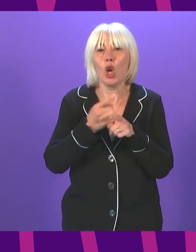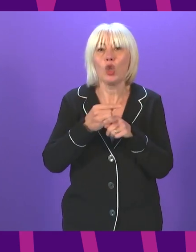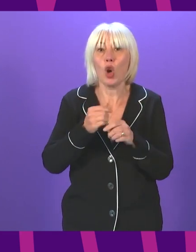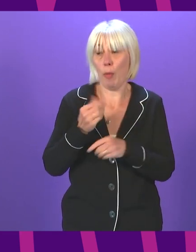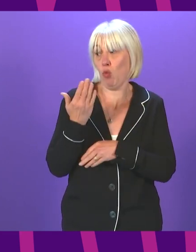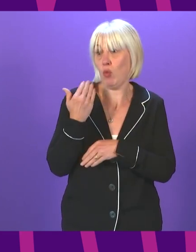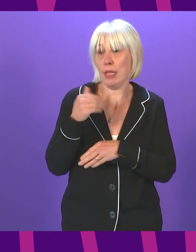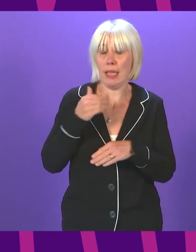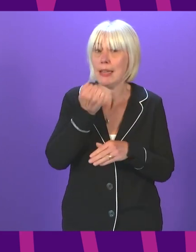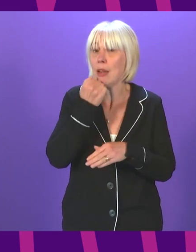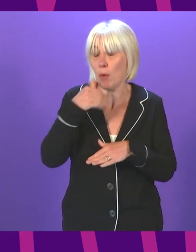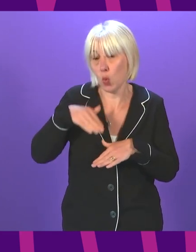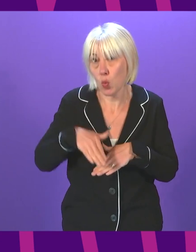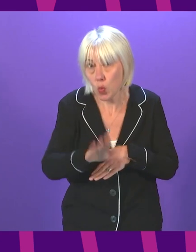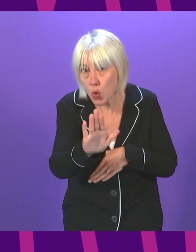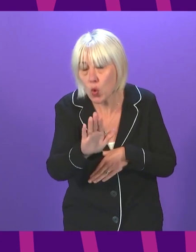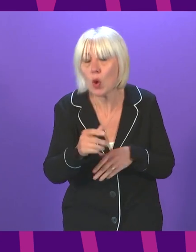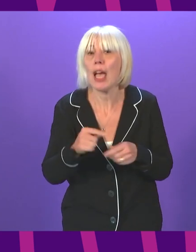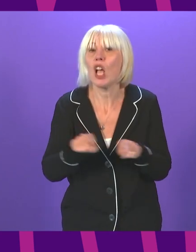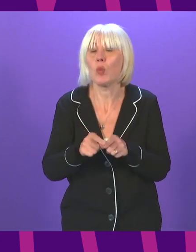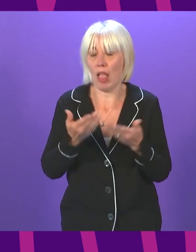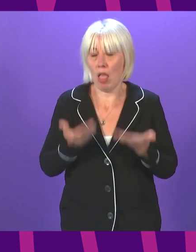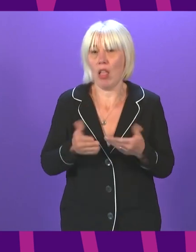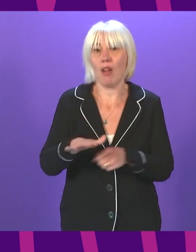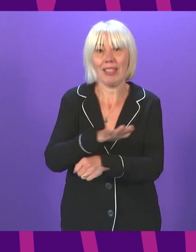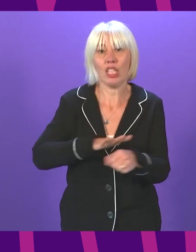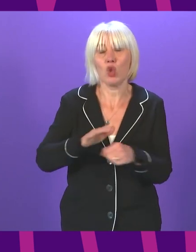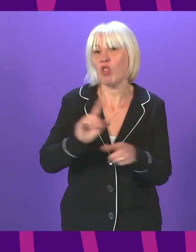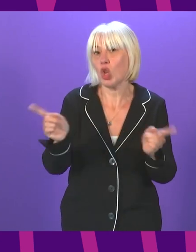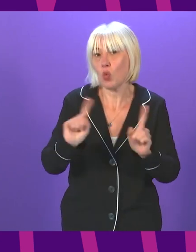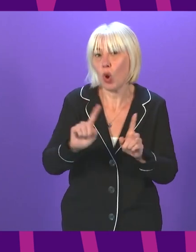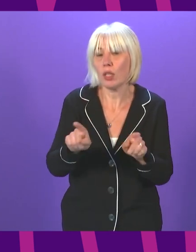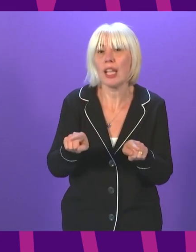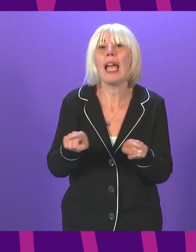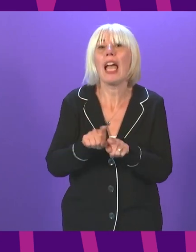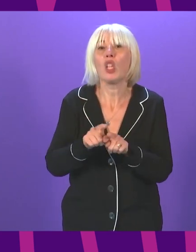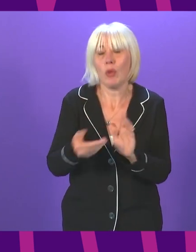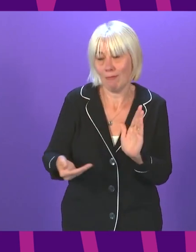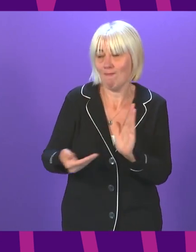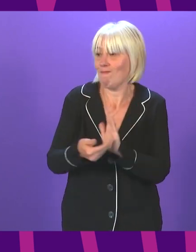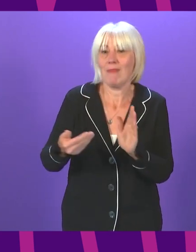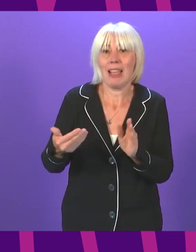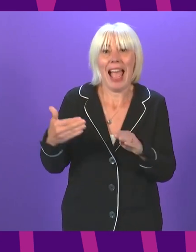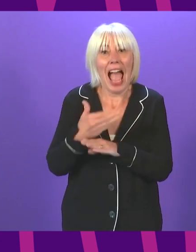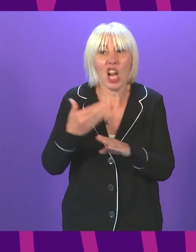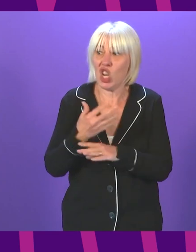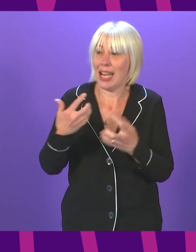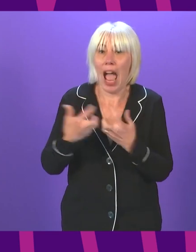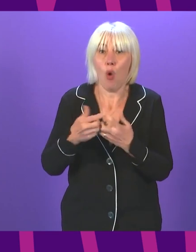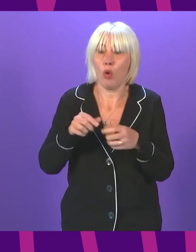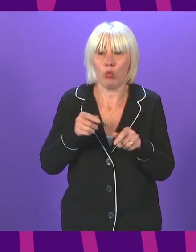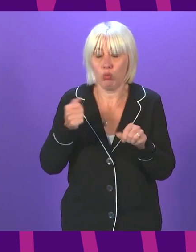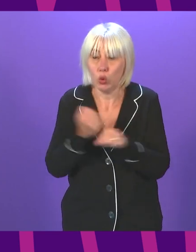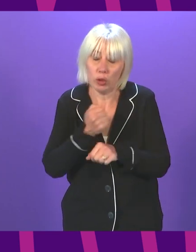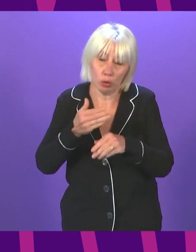and give our best assessment of the current situation, and I will outline the additional action we are taking to try to slow transmission and